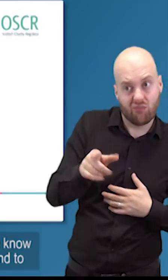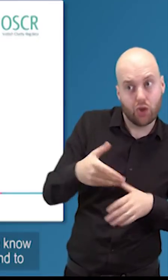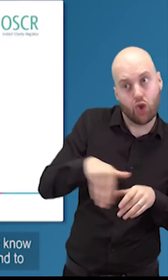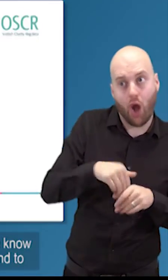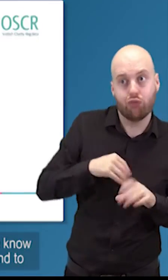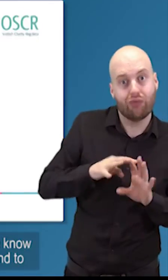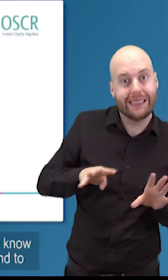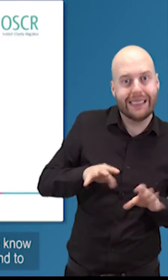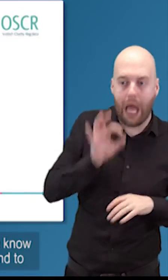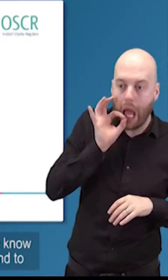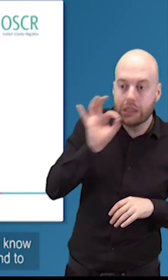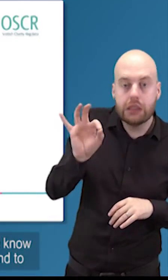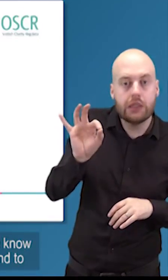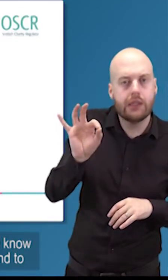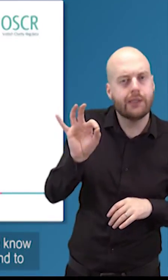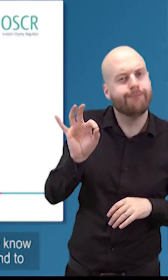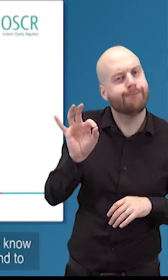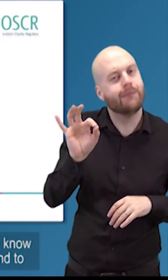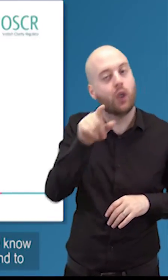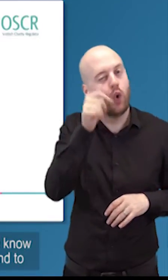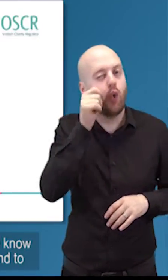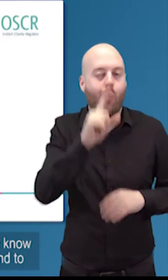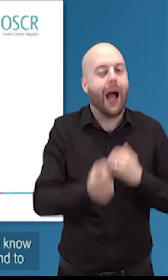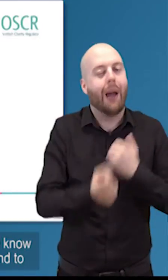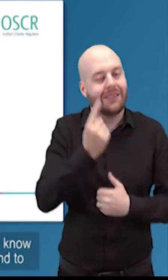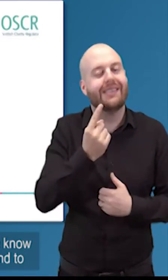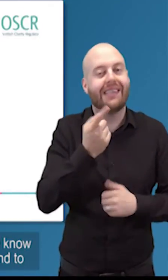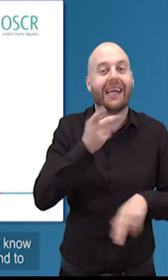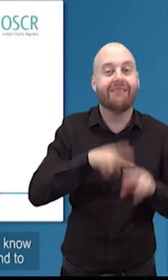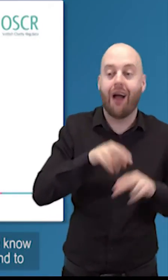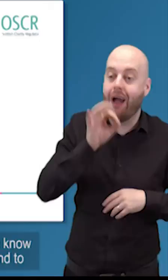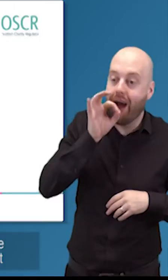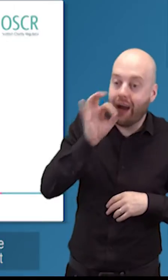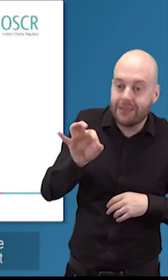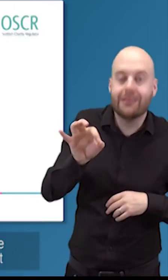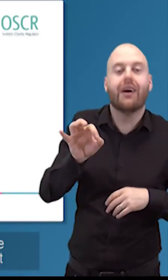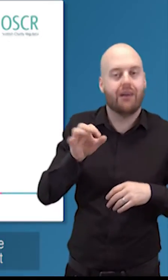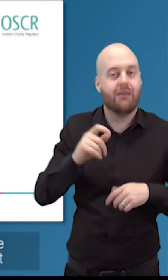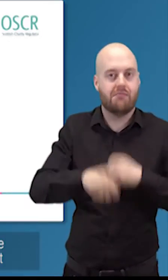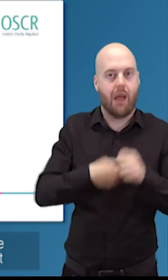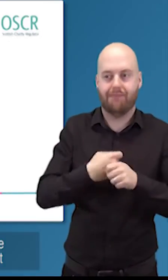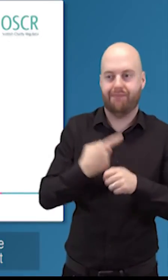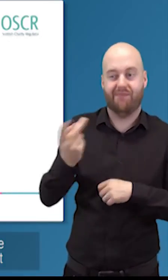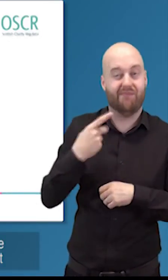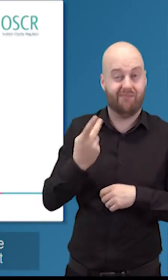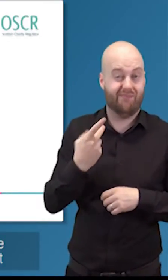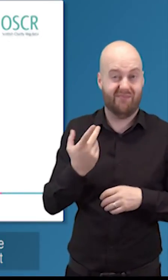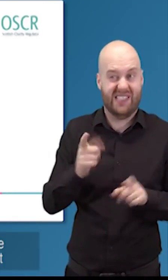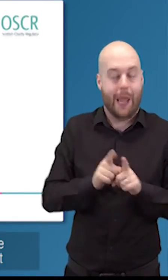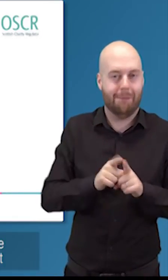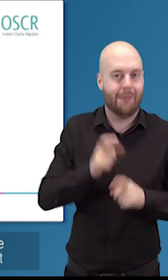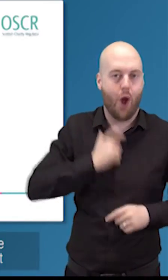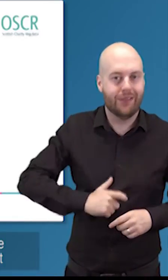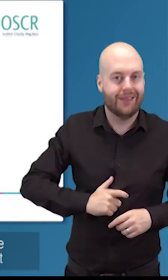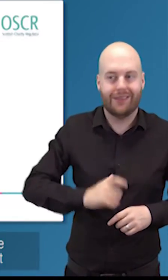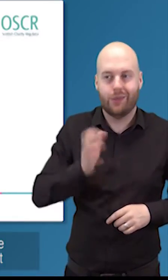that that way of recruiting charity trustees and we know what happens when we use word of mouth we tend to get people who look like ourselves or